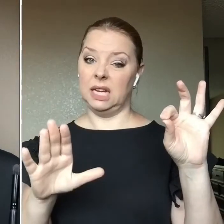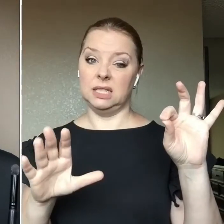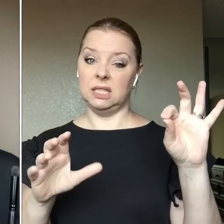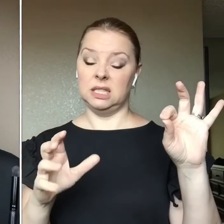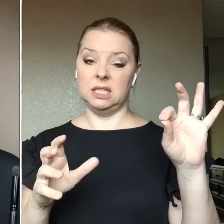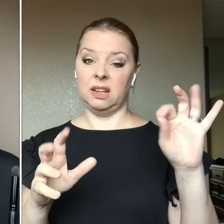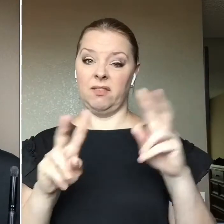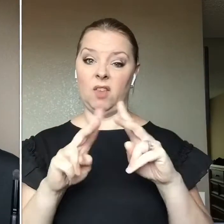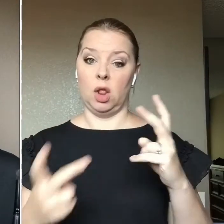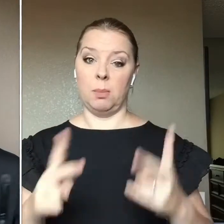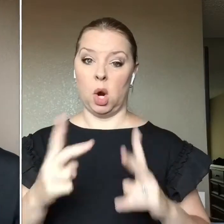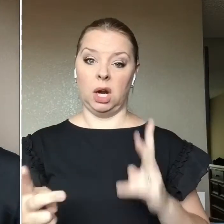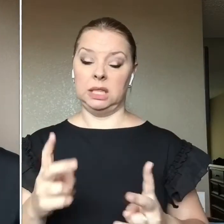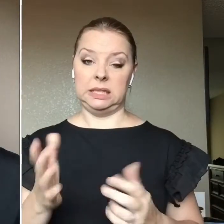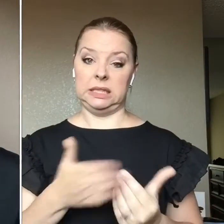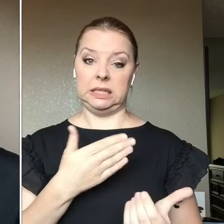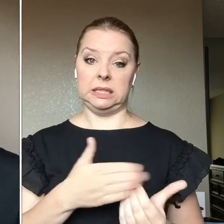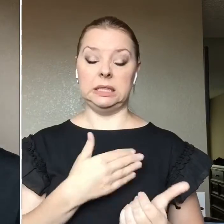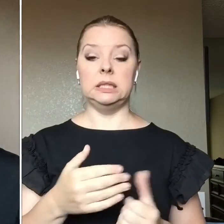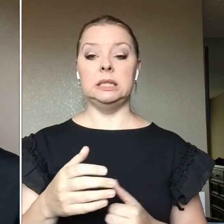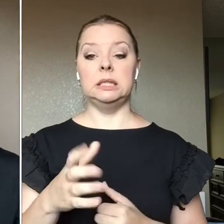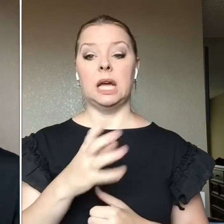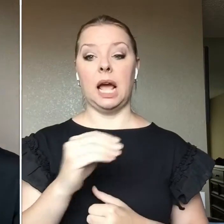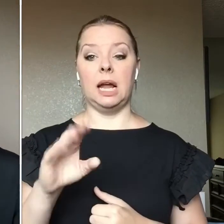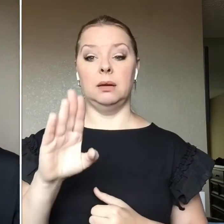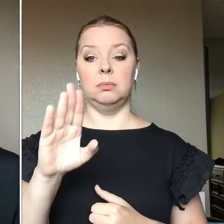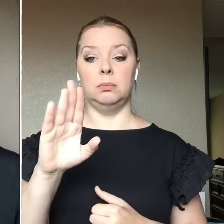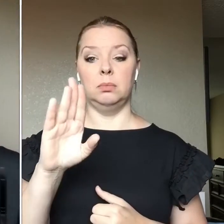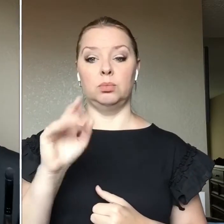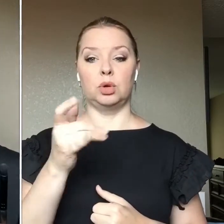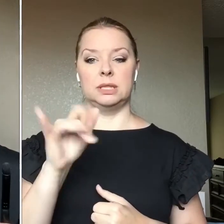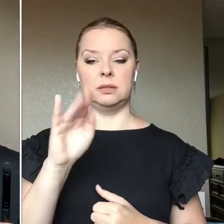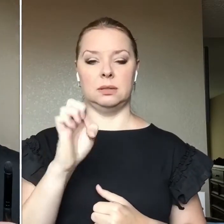apart pretty easily And the bristle The bristle quality Is not as good